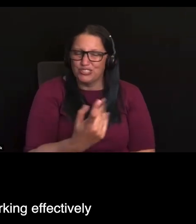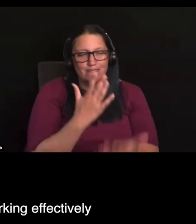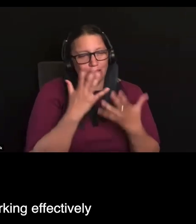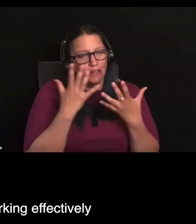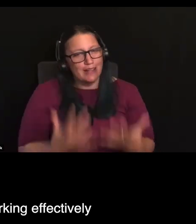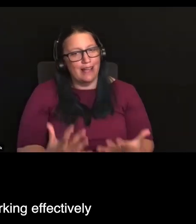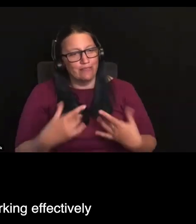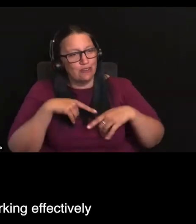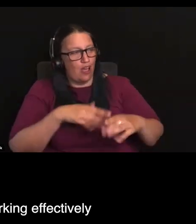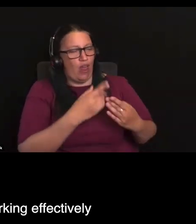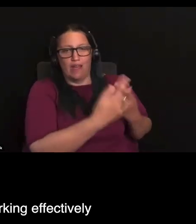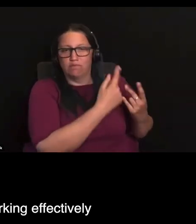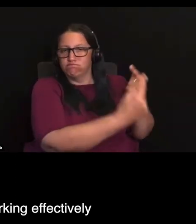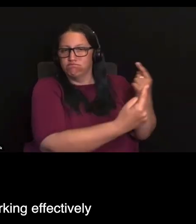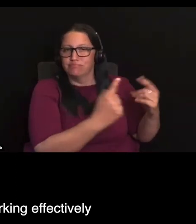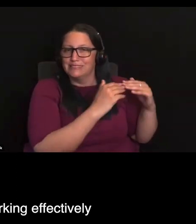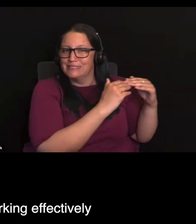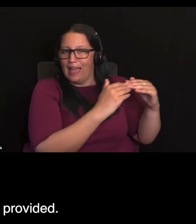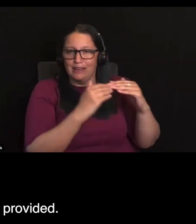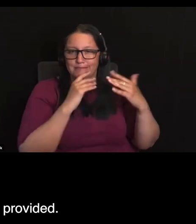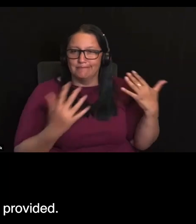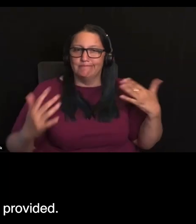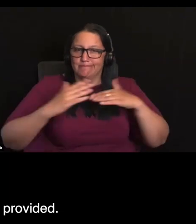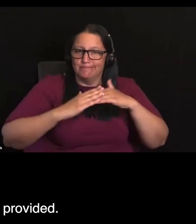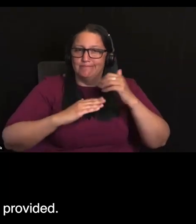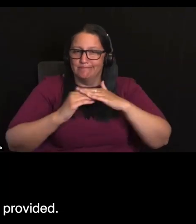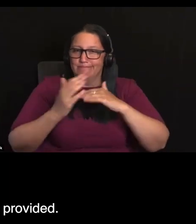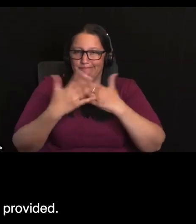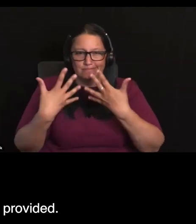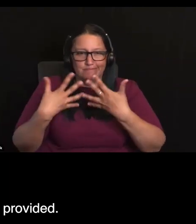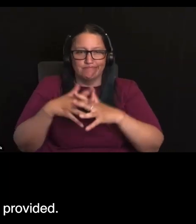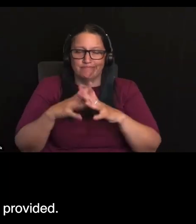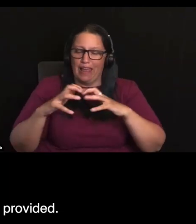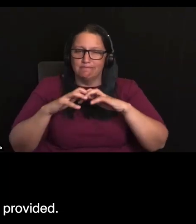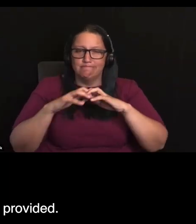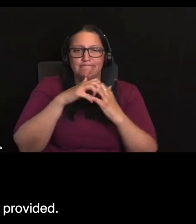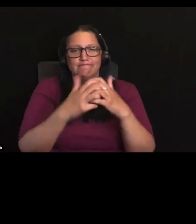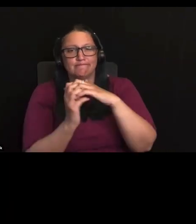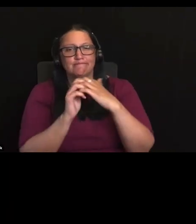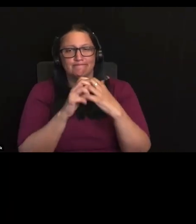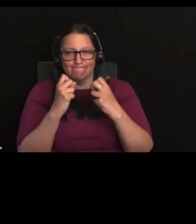and then being in place and working effectively so that clinical care can be provided.